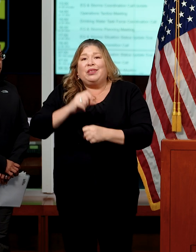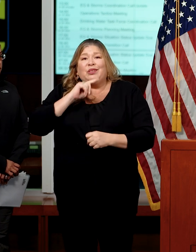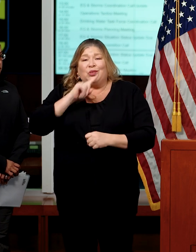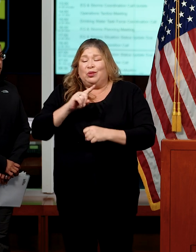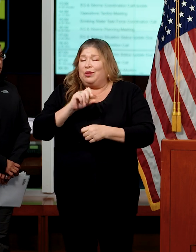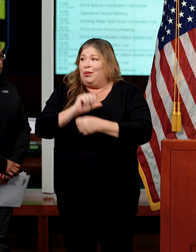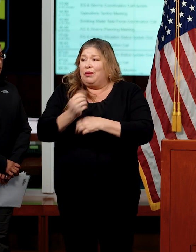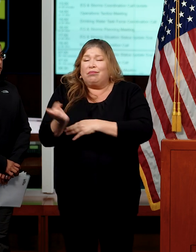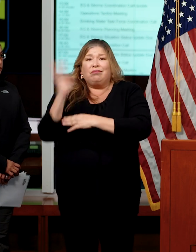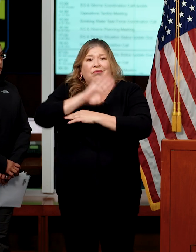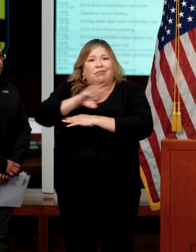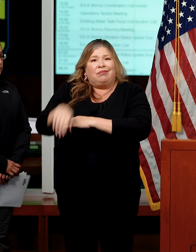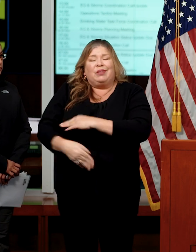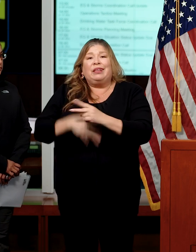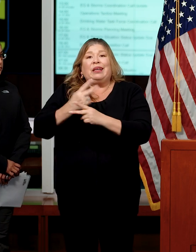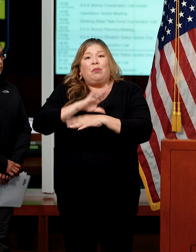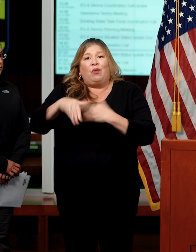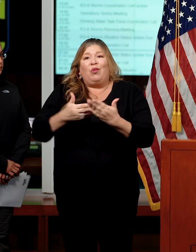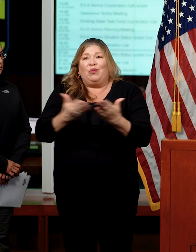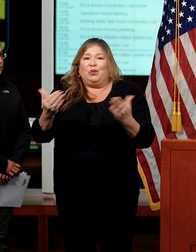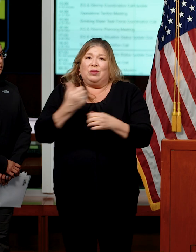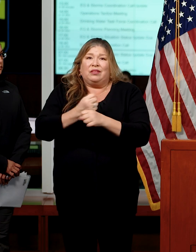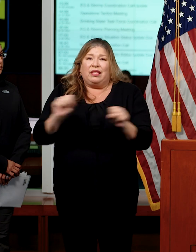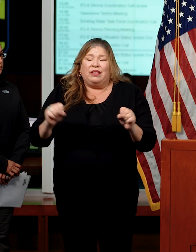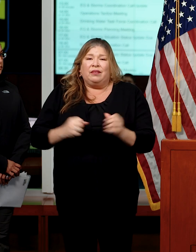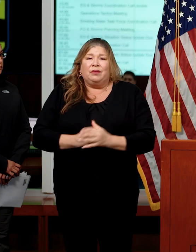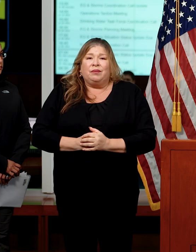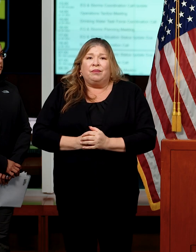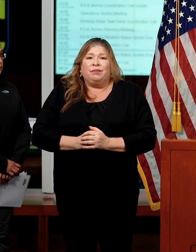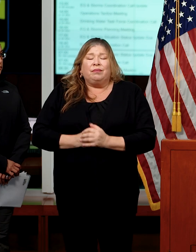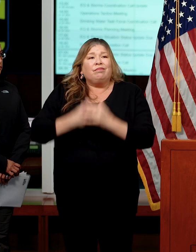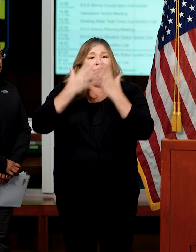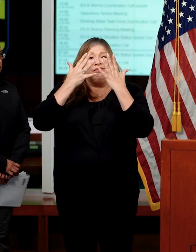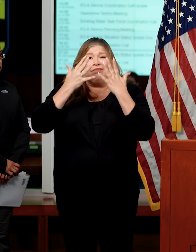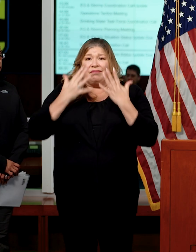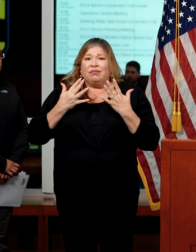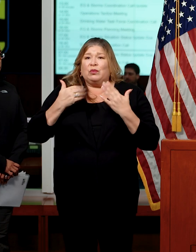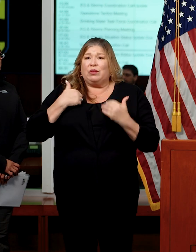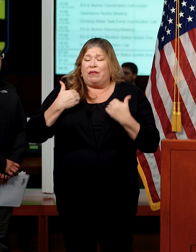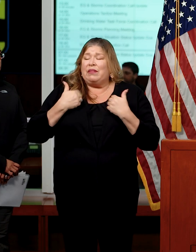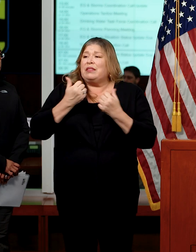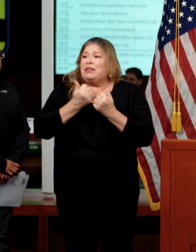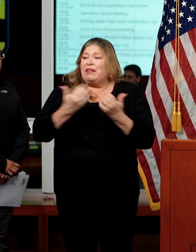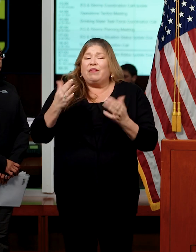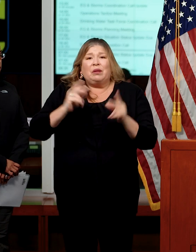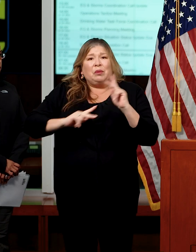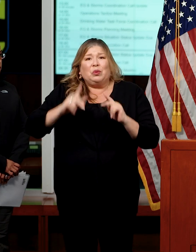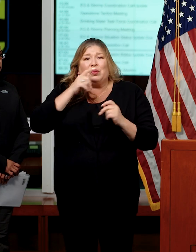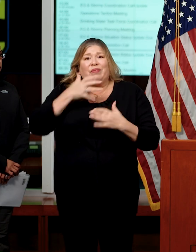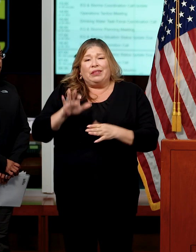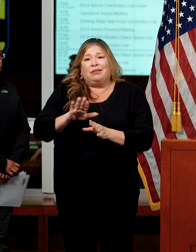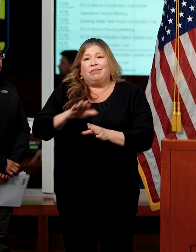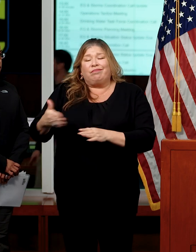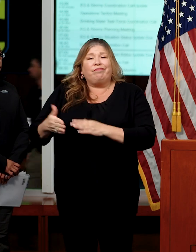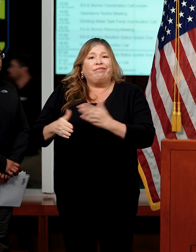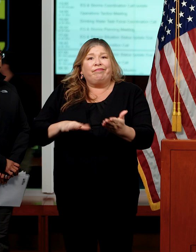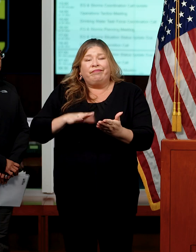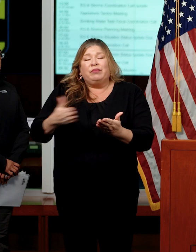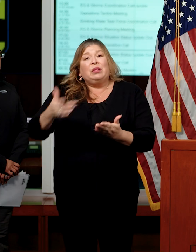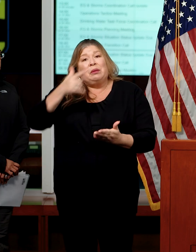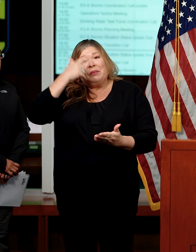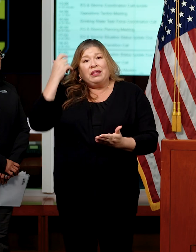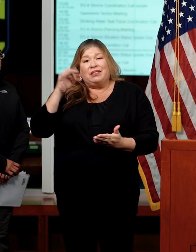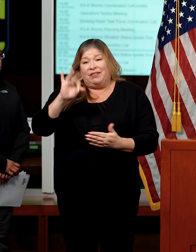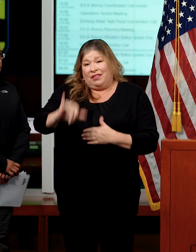the people of California safe. And tragically, there have been several people that have lost their lives because